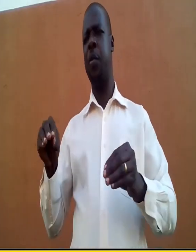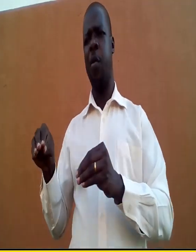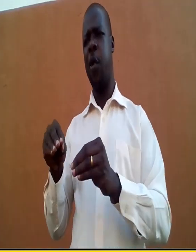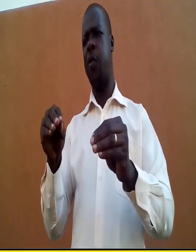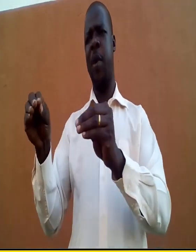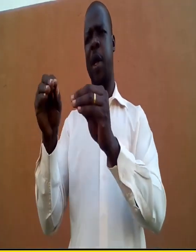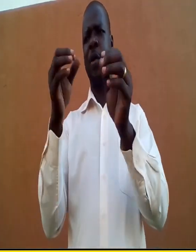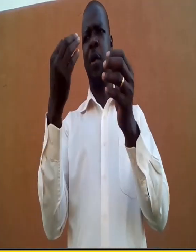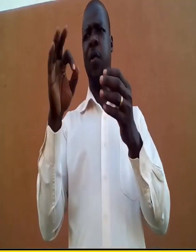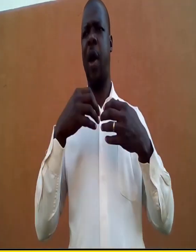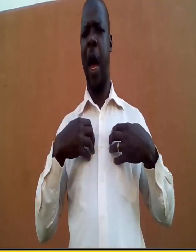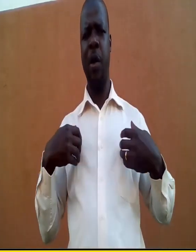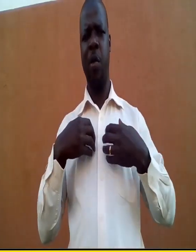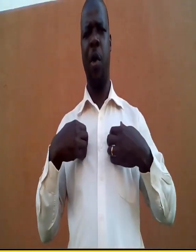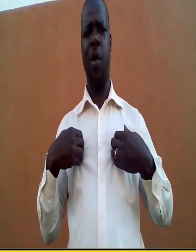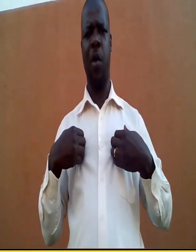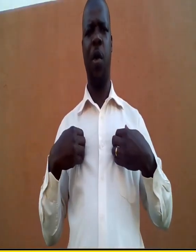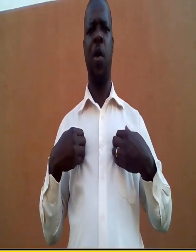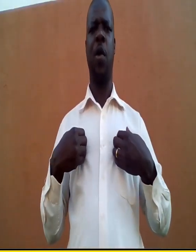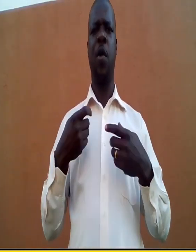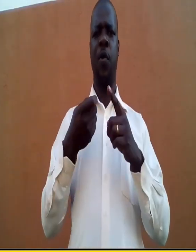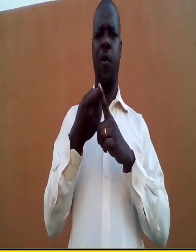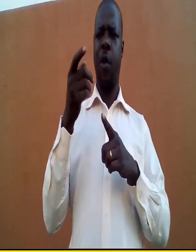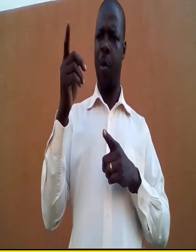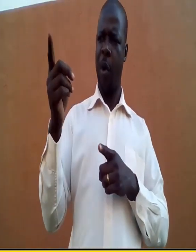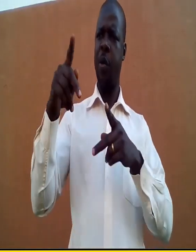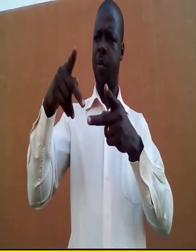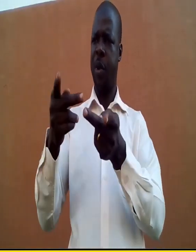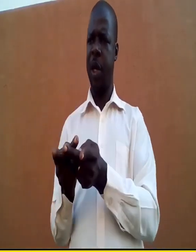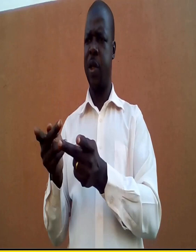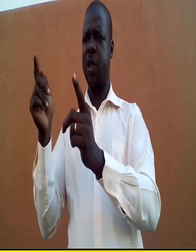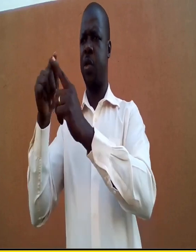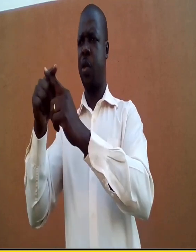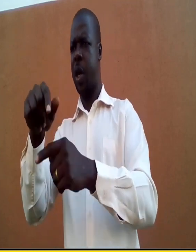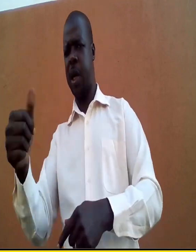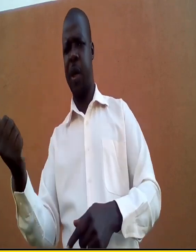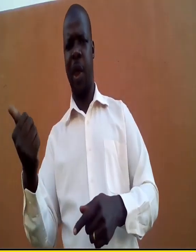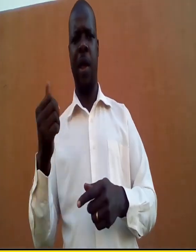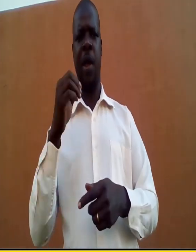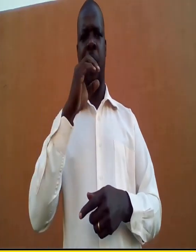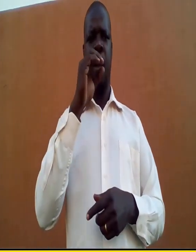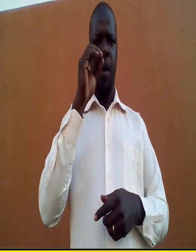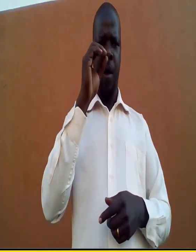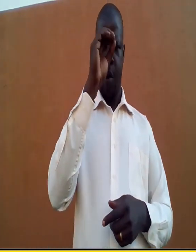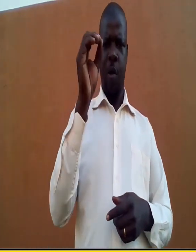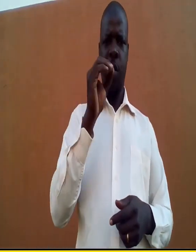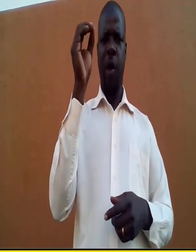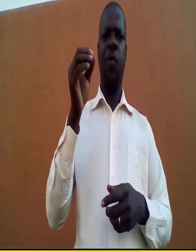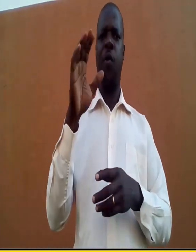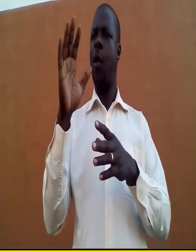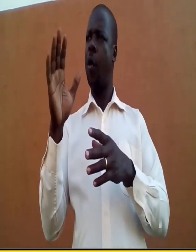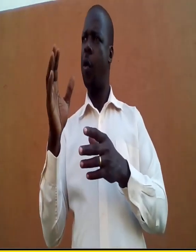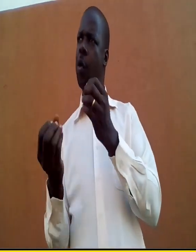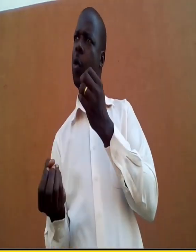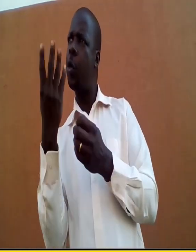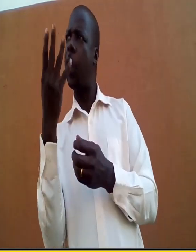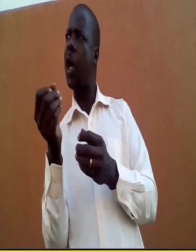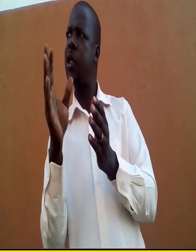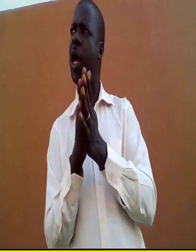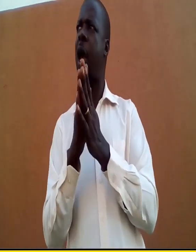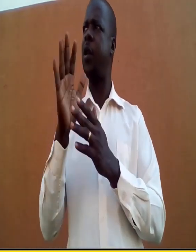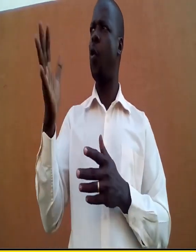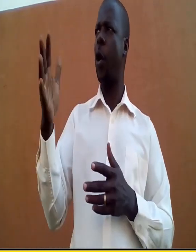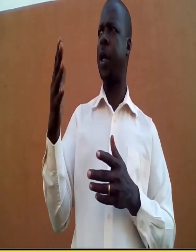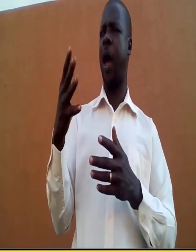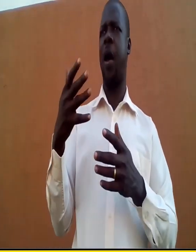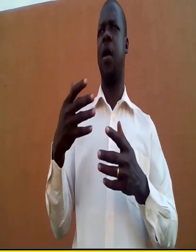What does it mean? Movement with animals from one place to another, looking for